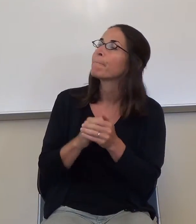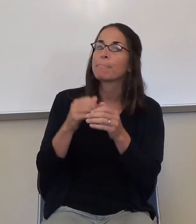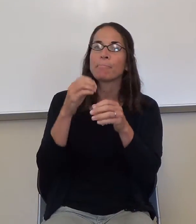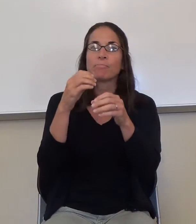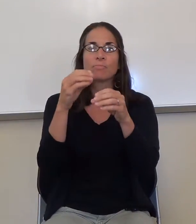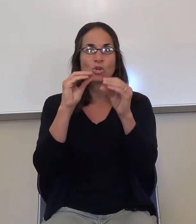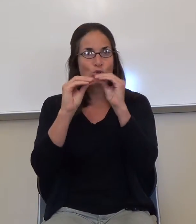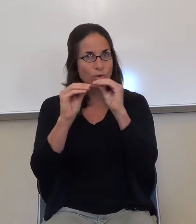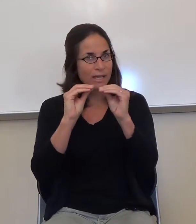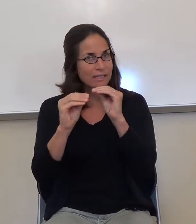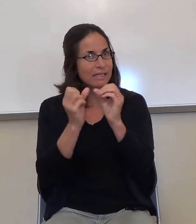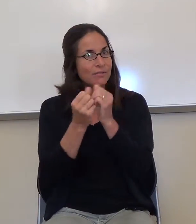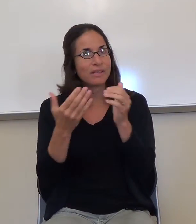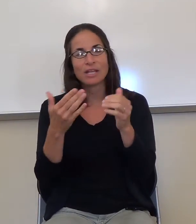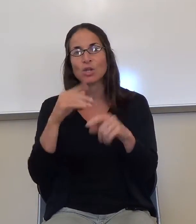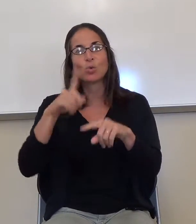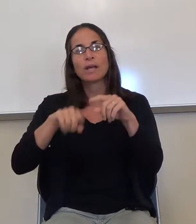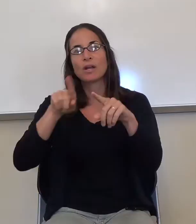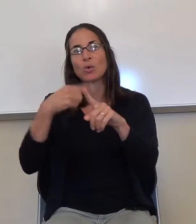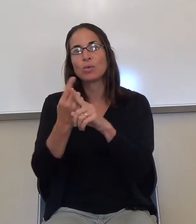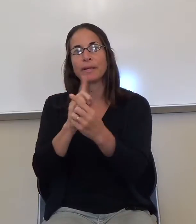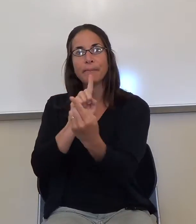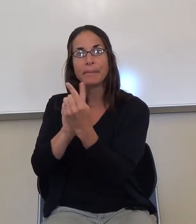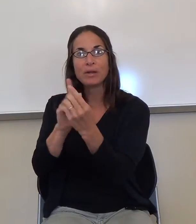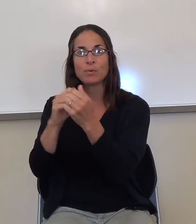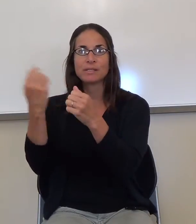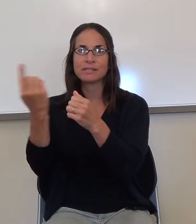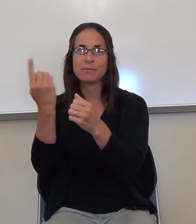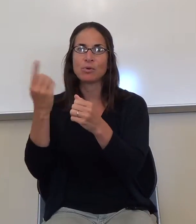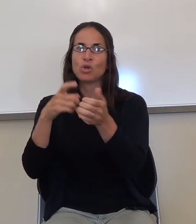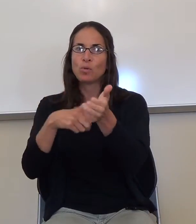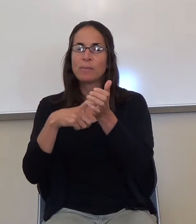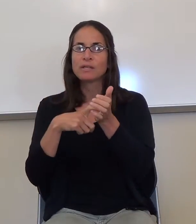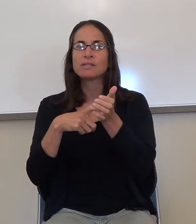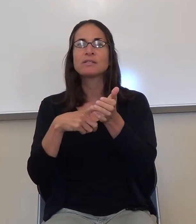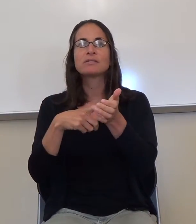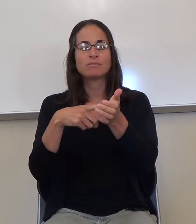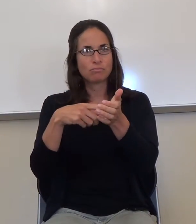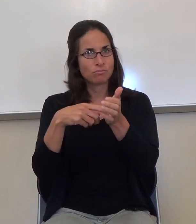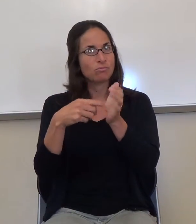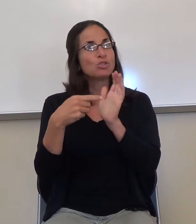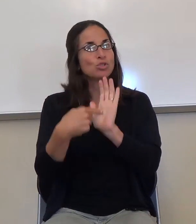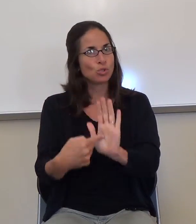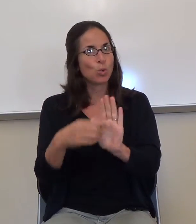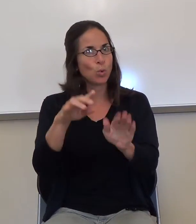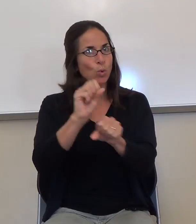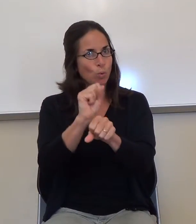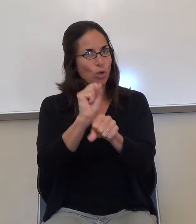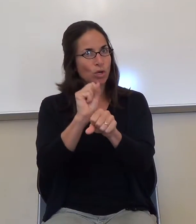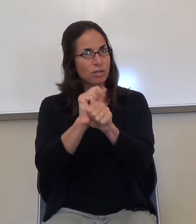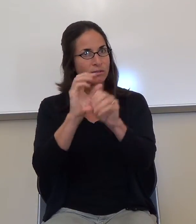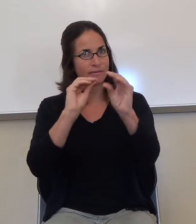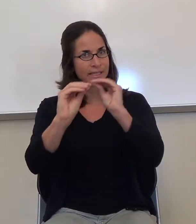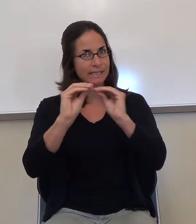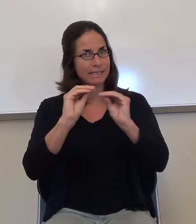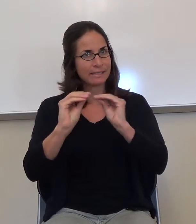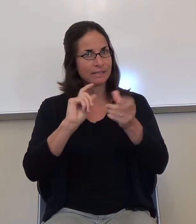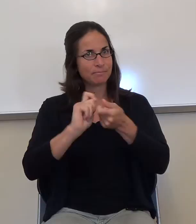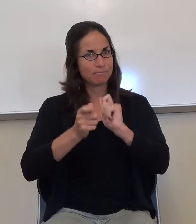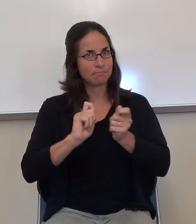just going down there and meeting with somebody isn't enough. You have to show me that you can now do it. Sometimes they will look at it with you,